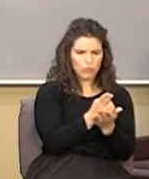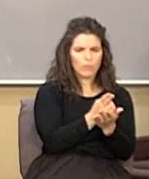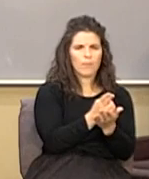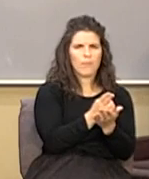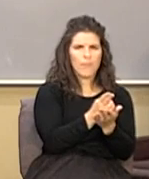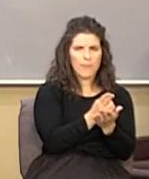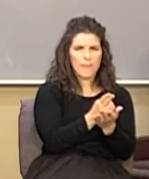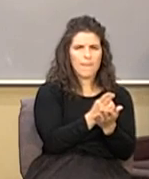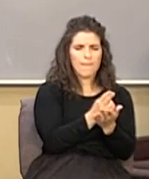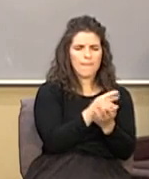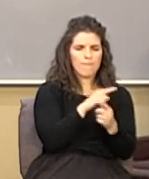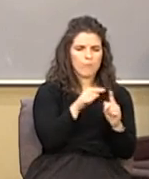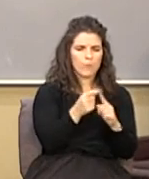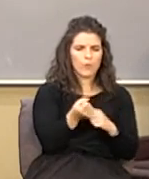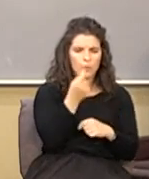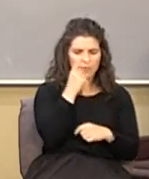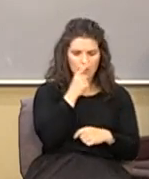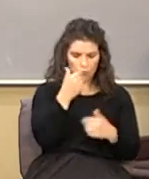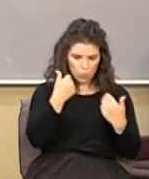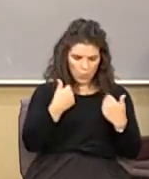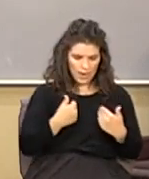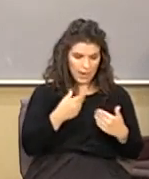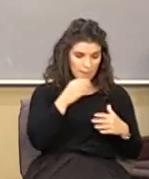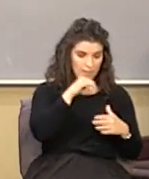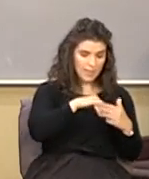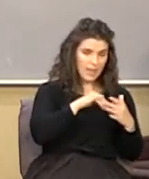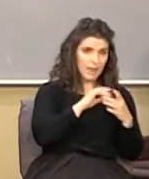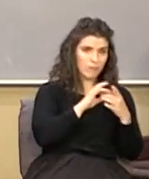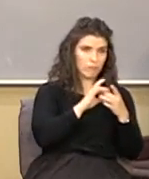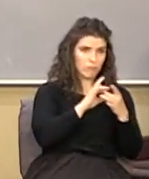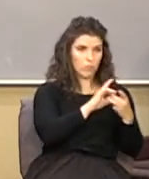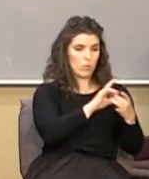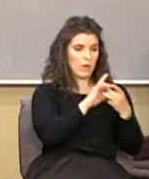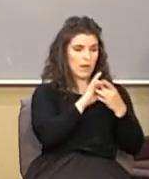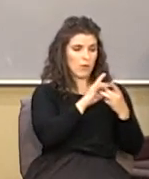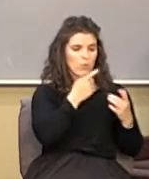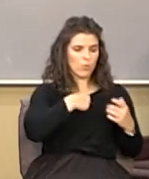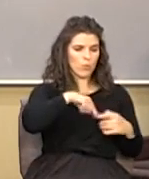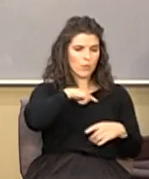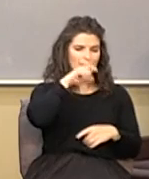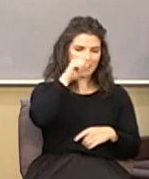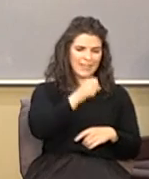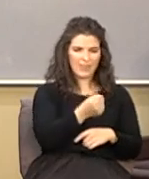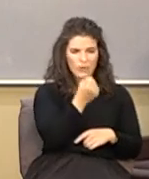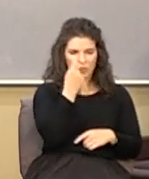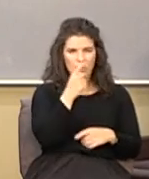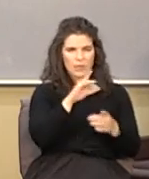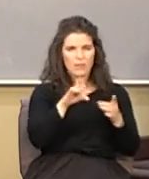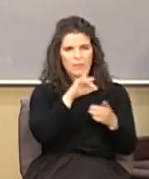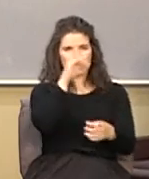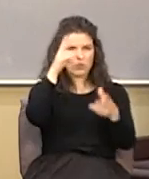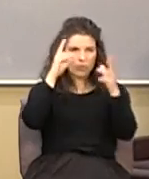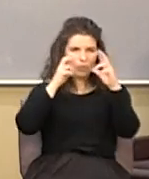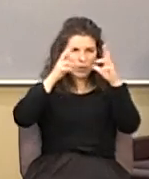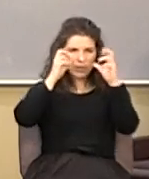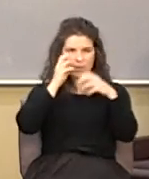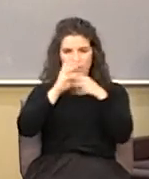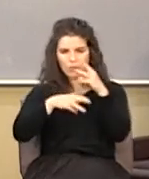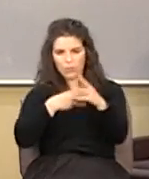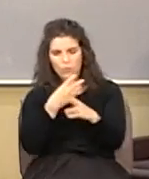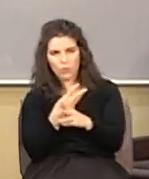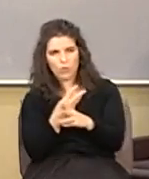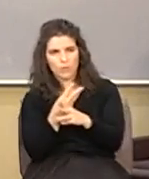When you understand who we are that way, we need to understand that the spiritual wickedness of this world